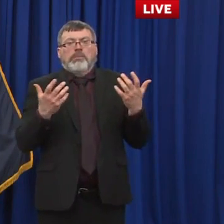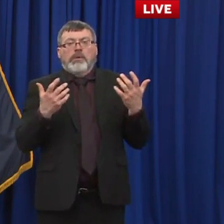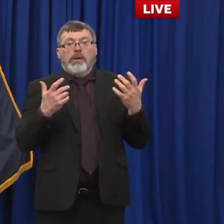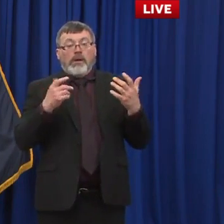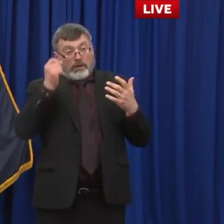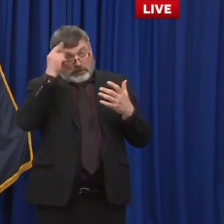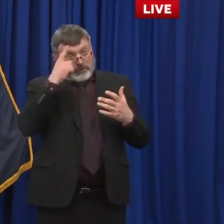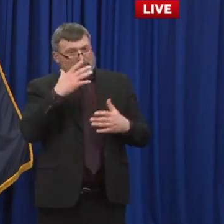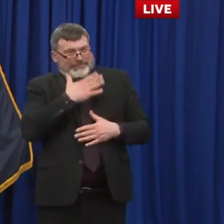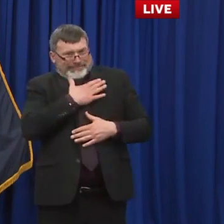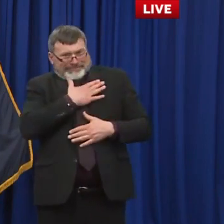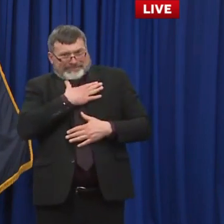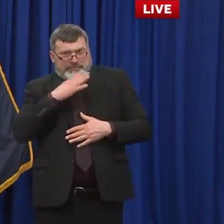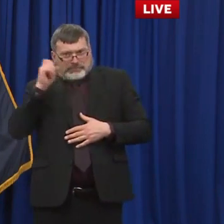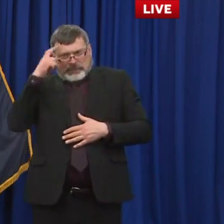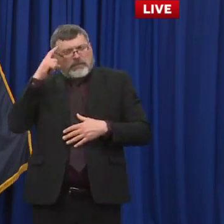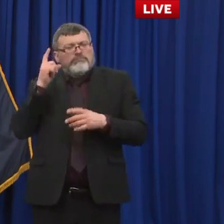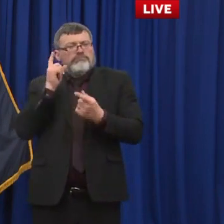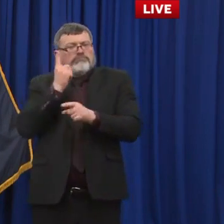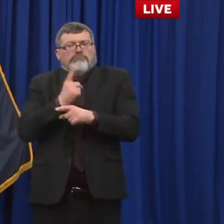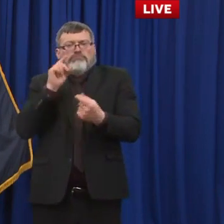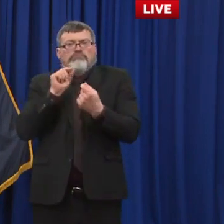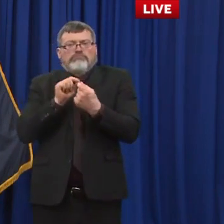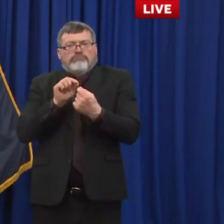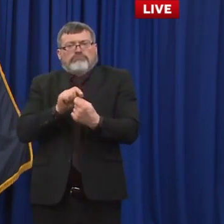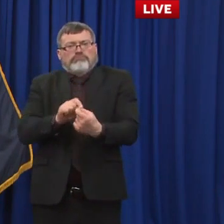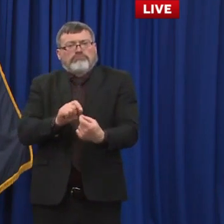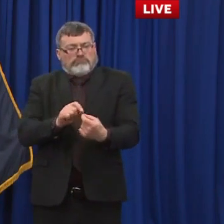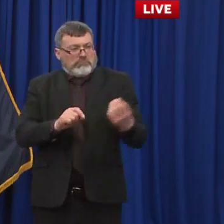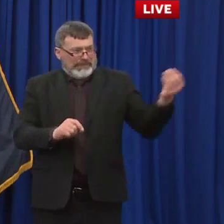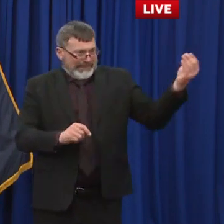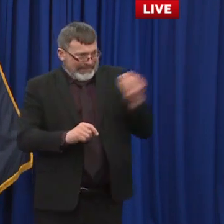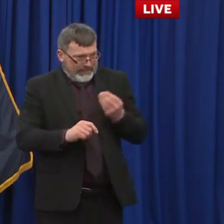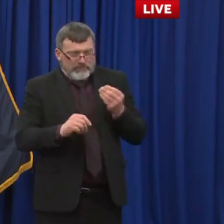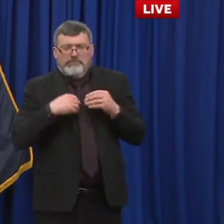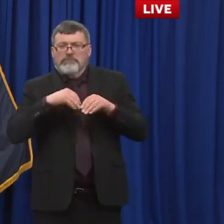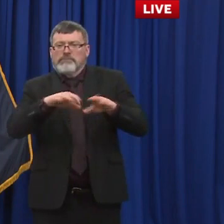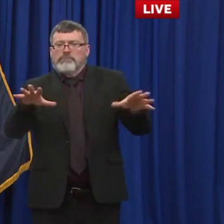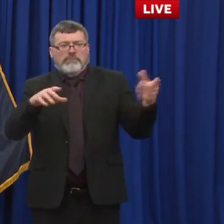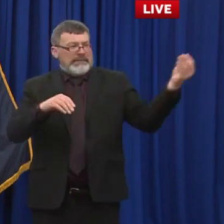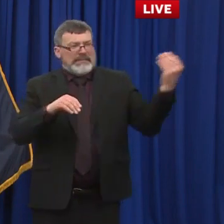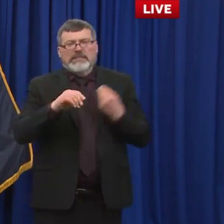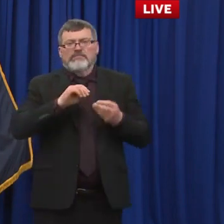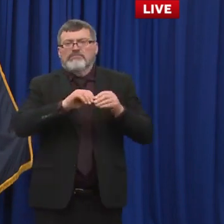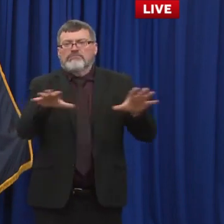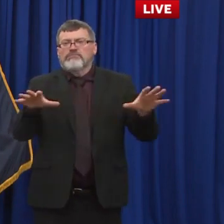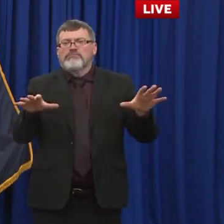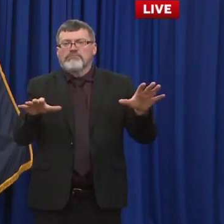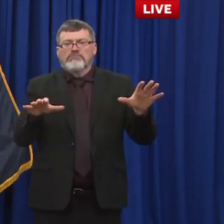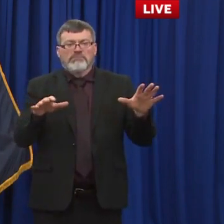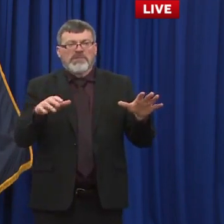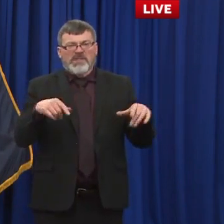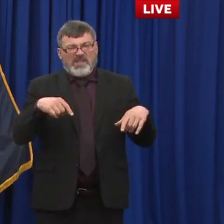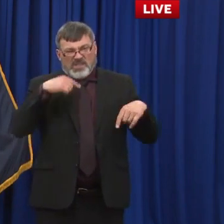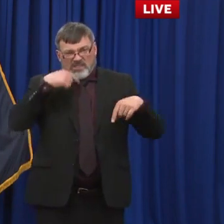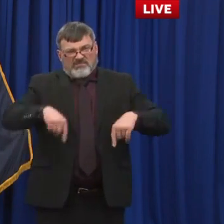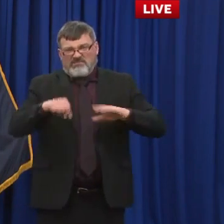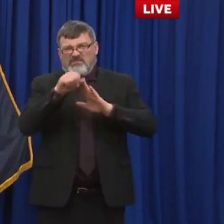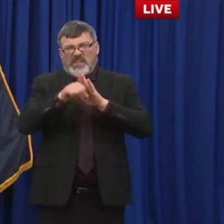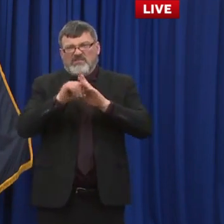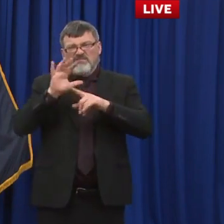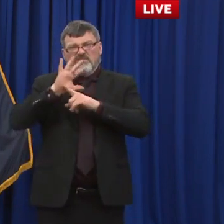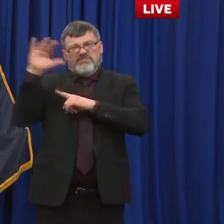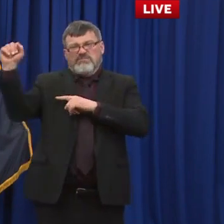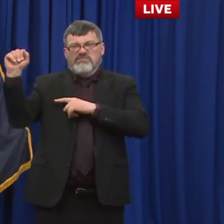accurate and the folks have done a great job and new hampshire keeps crushing it so unfortunately there's just a lot of other federal programs there that the cdc tracks